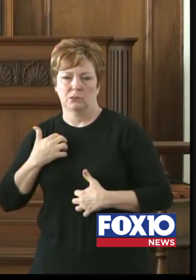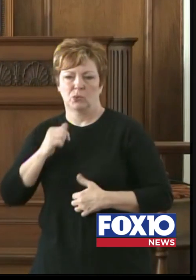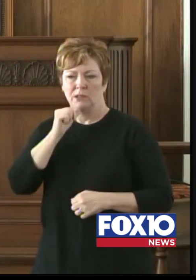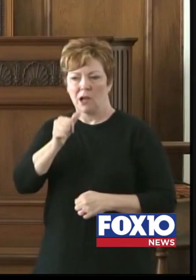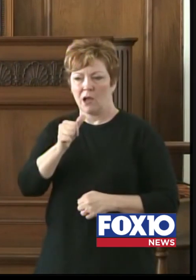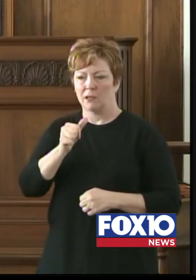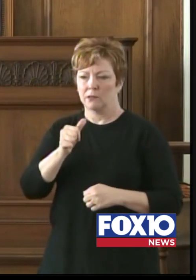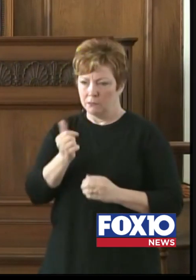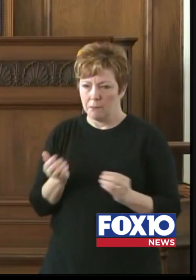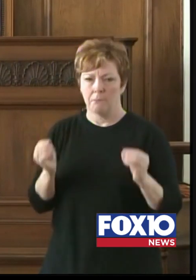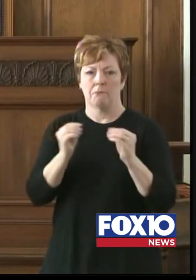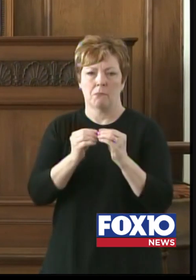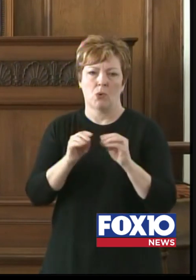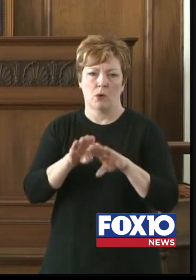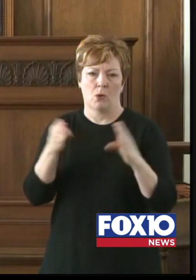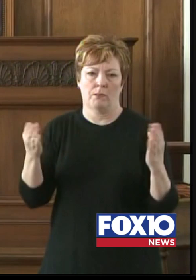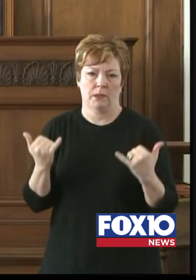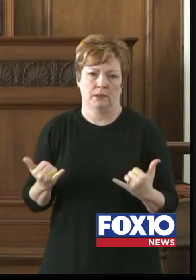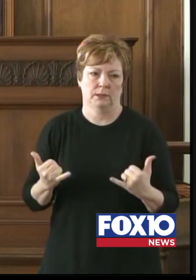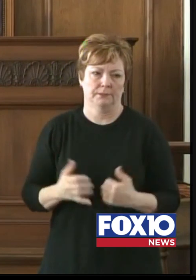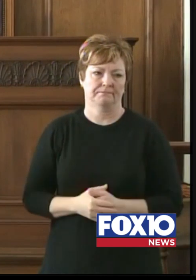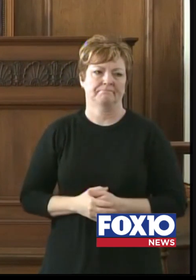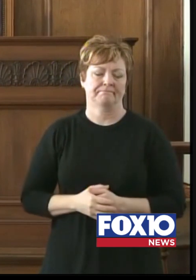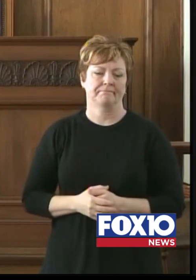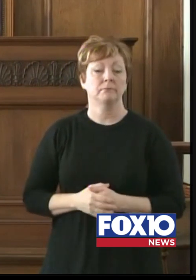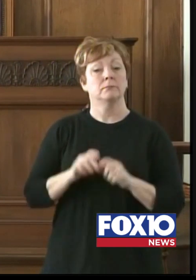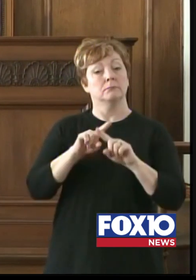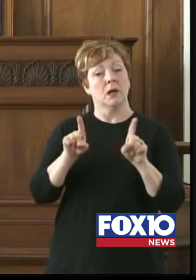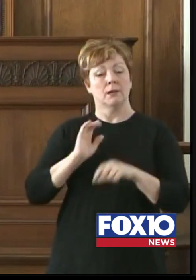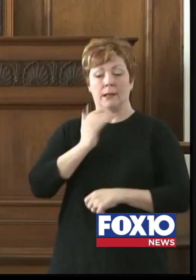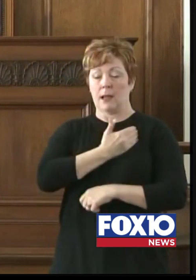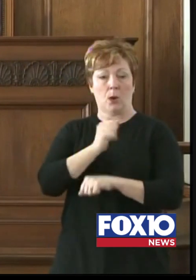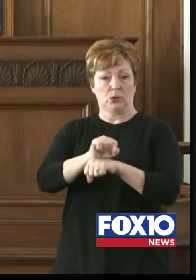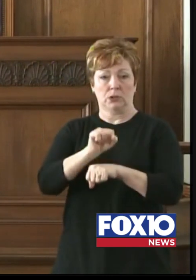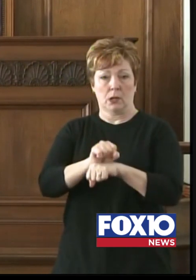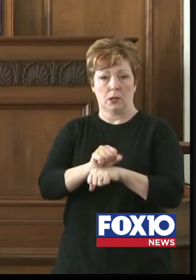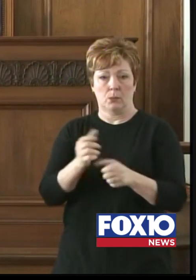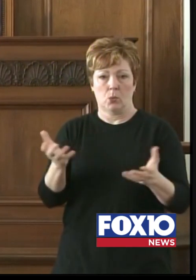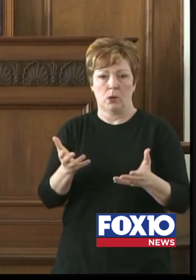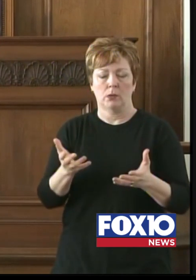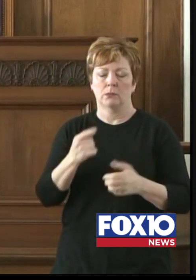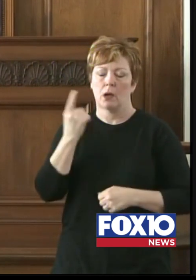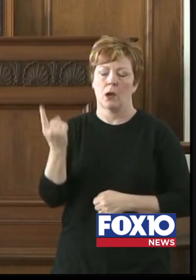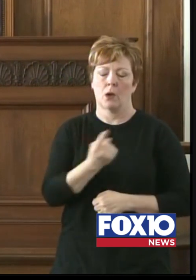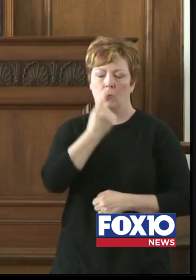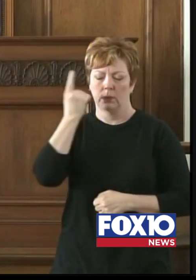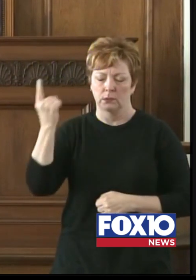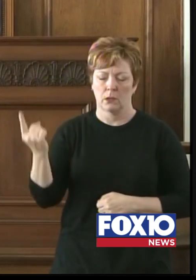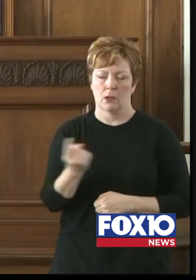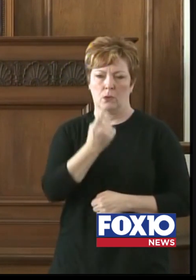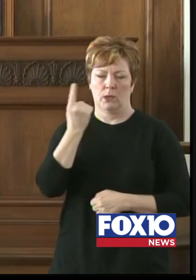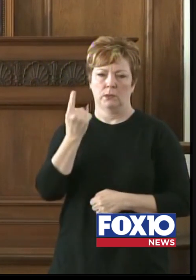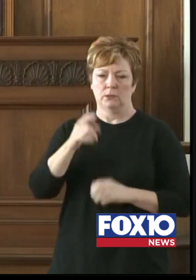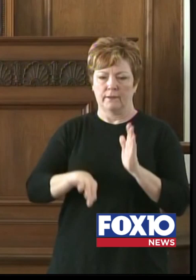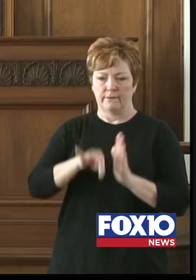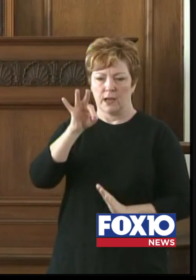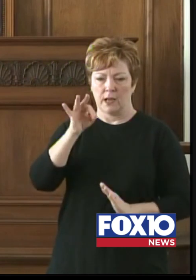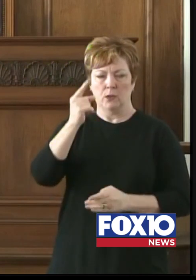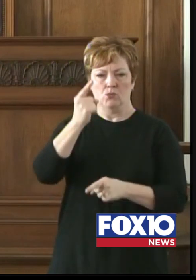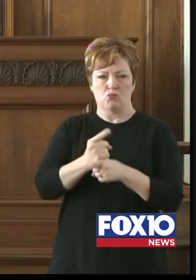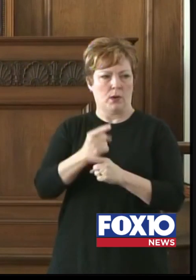going further at this time. But our job must be always to find the right